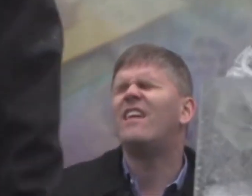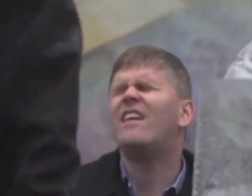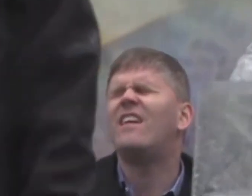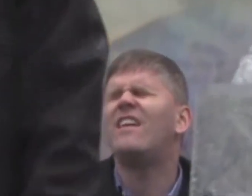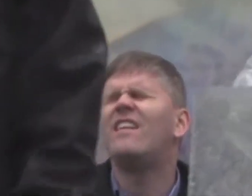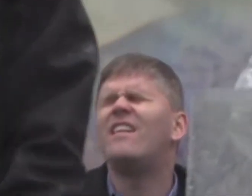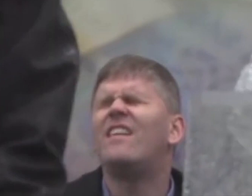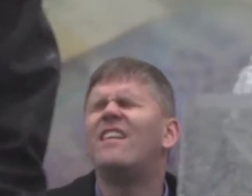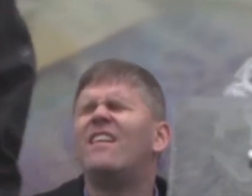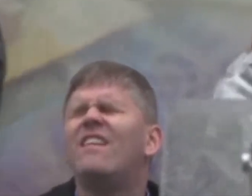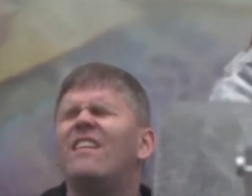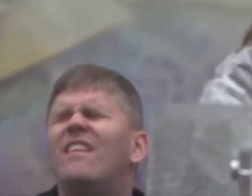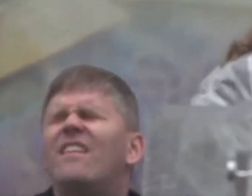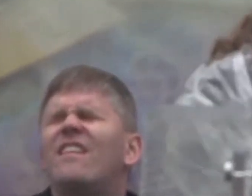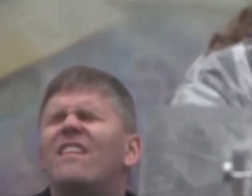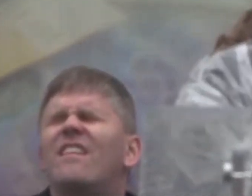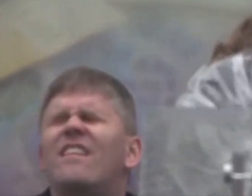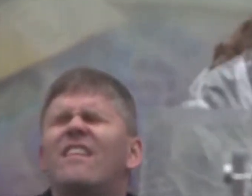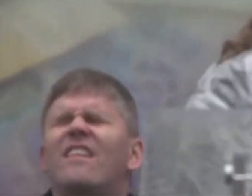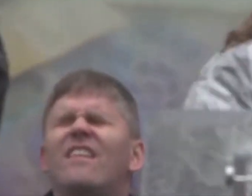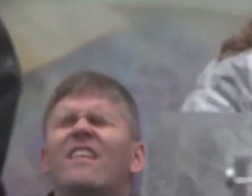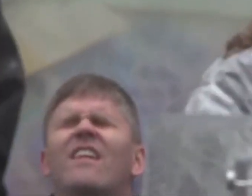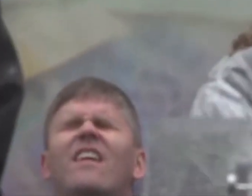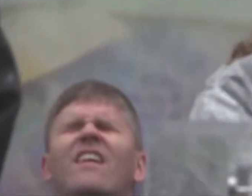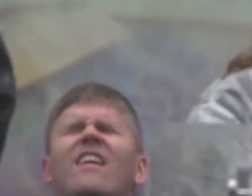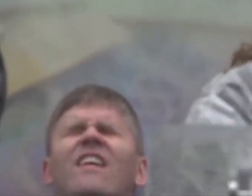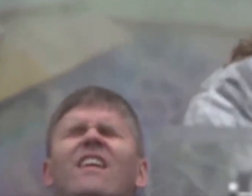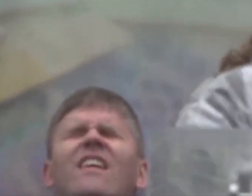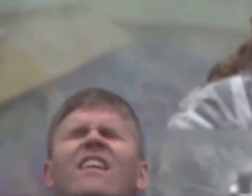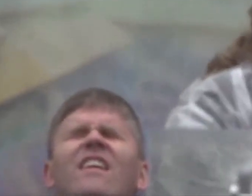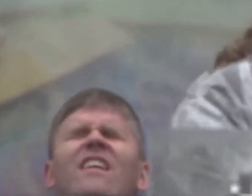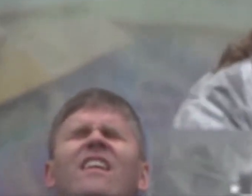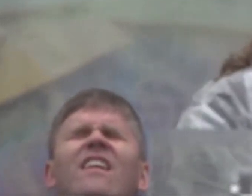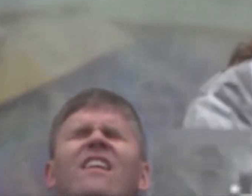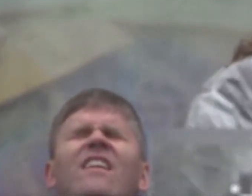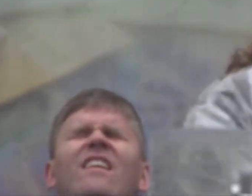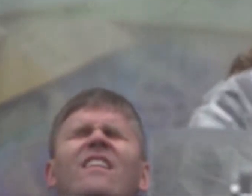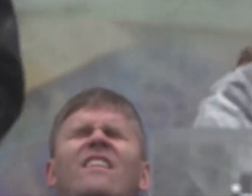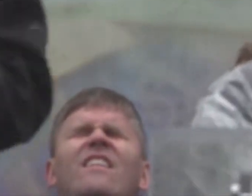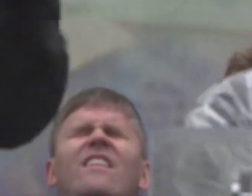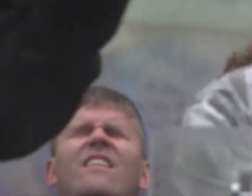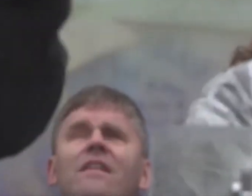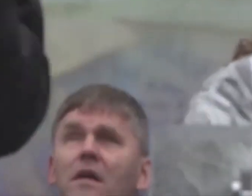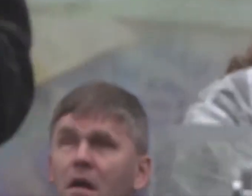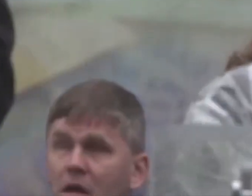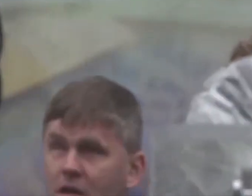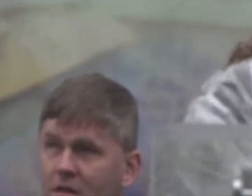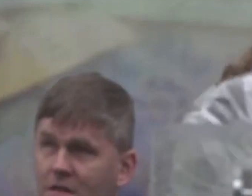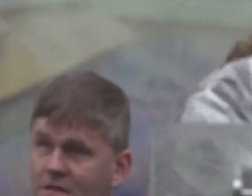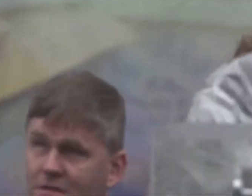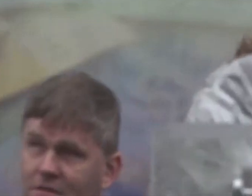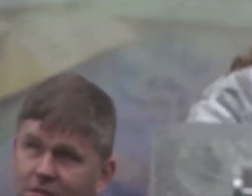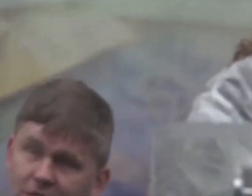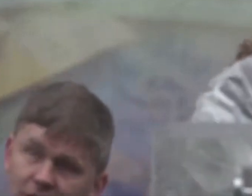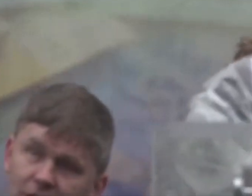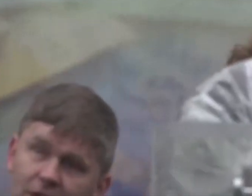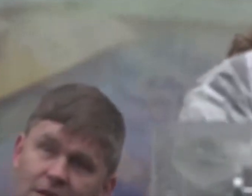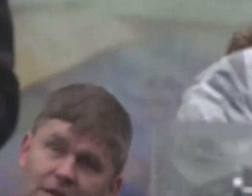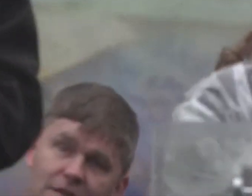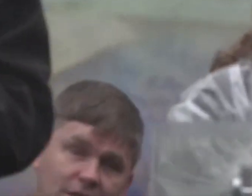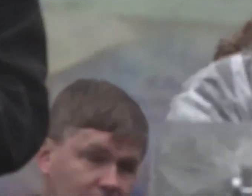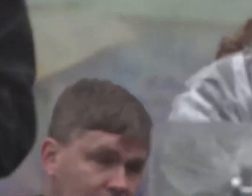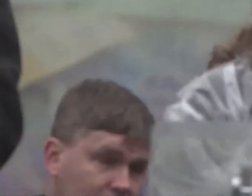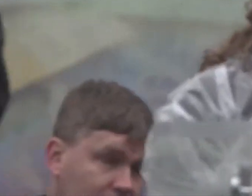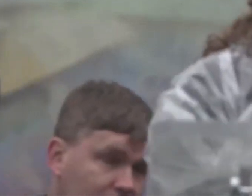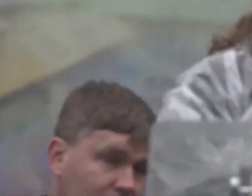Hey, baby. We just want to know what bills we have. We